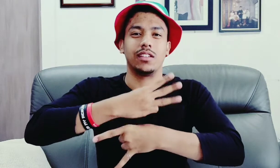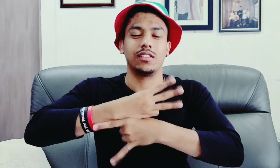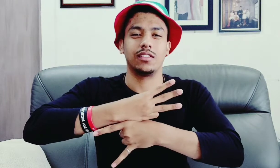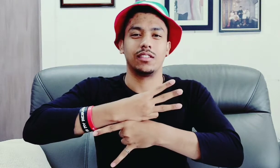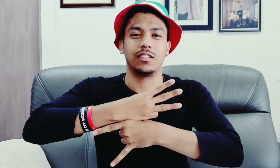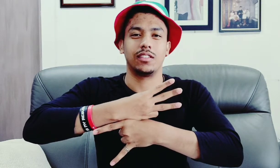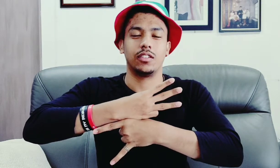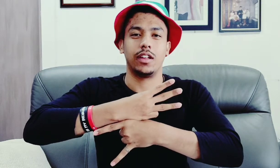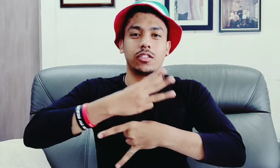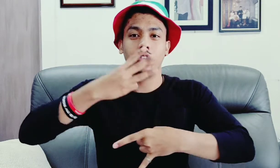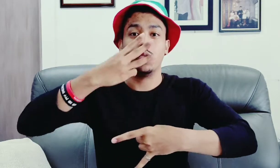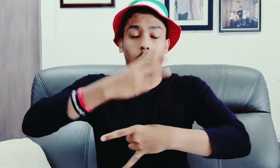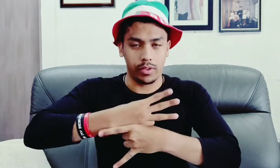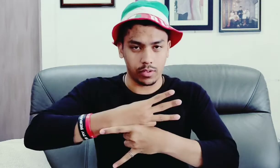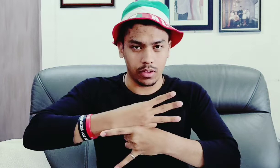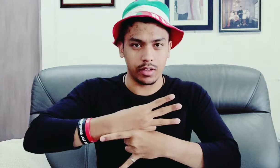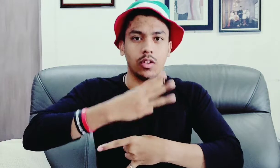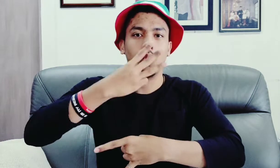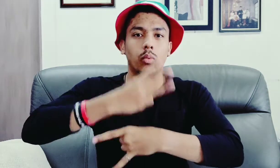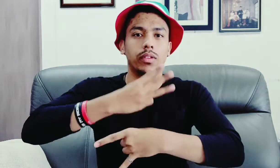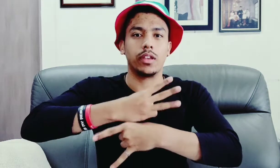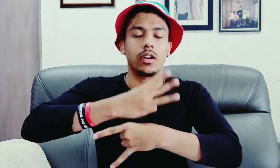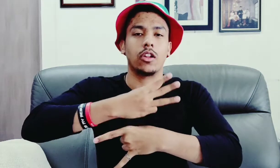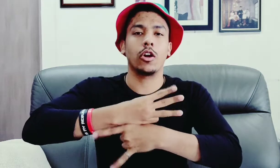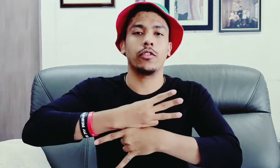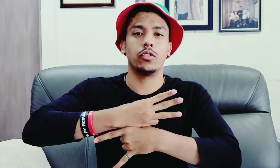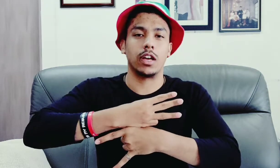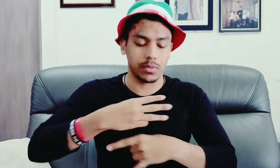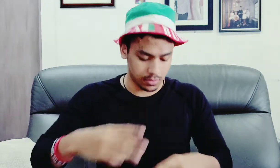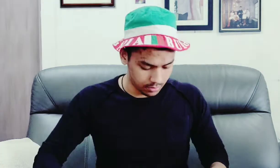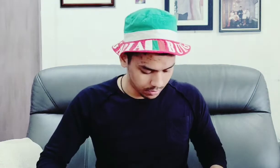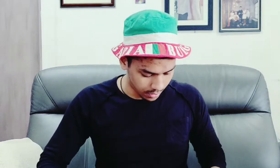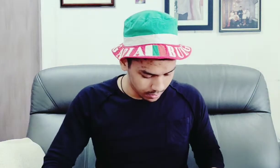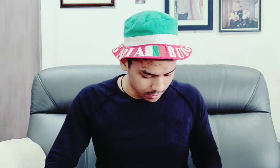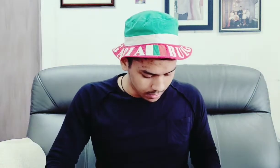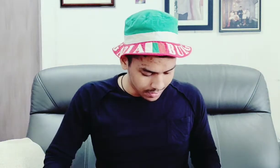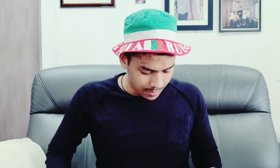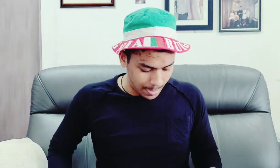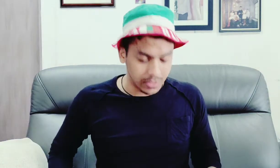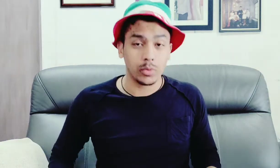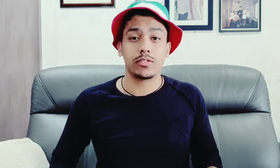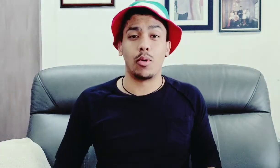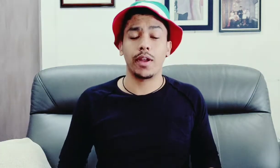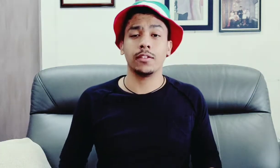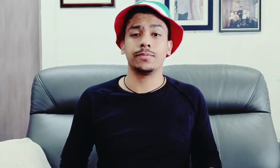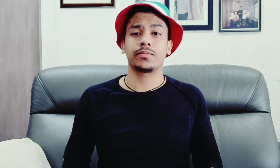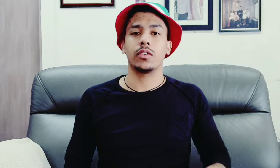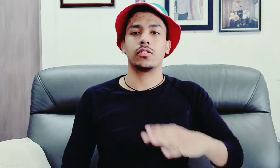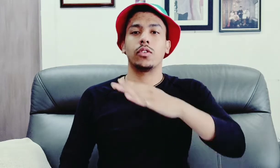it's not whiskey it's whiskey you gotta knock it a few times okay next word is morning so